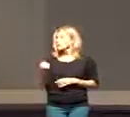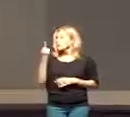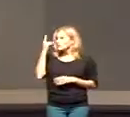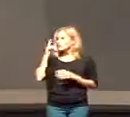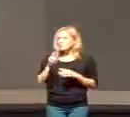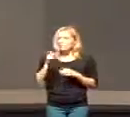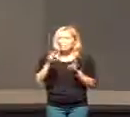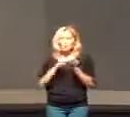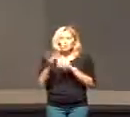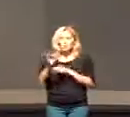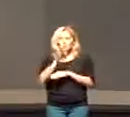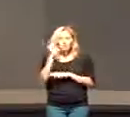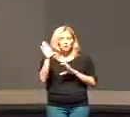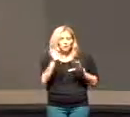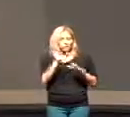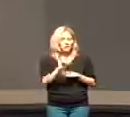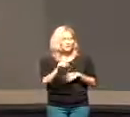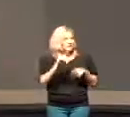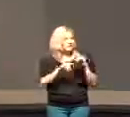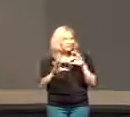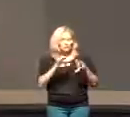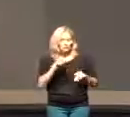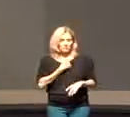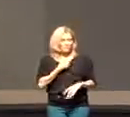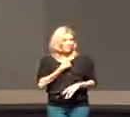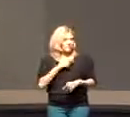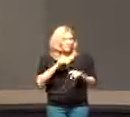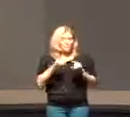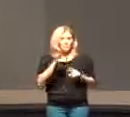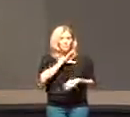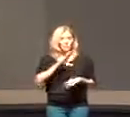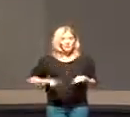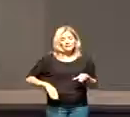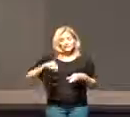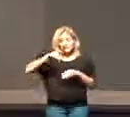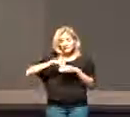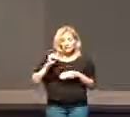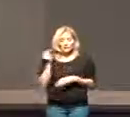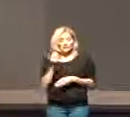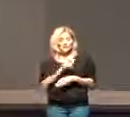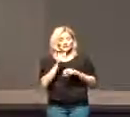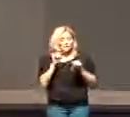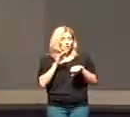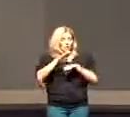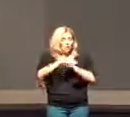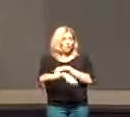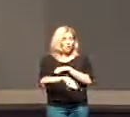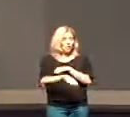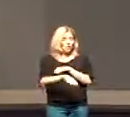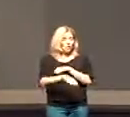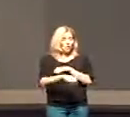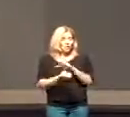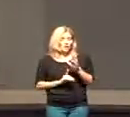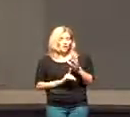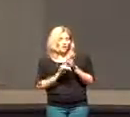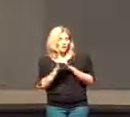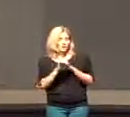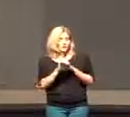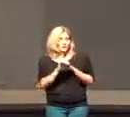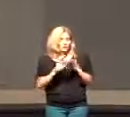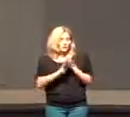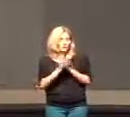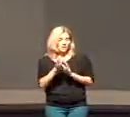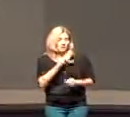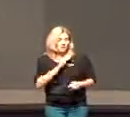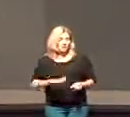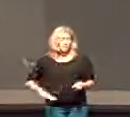need the Holy Spirit to do that we can't do it on our own but Christ in us can overcome and grow us into Christ